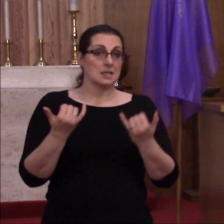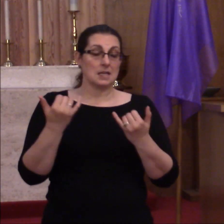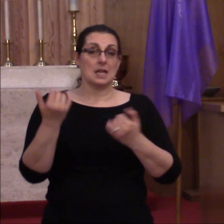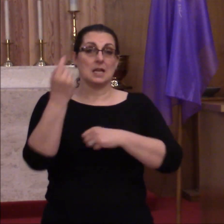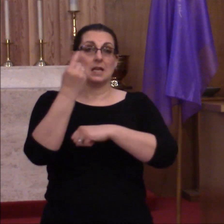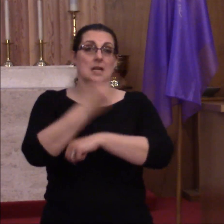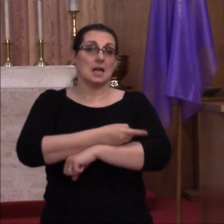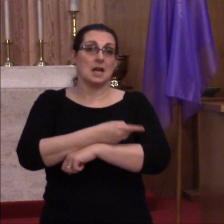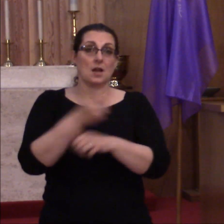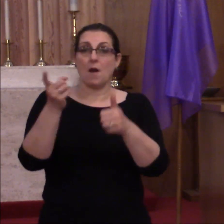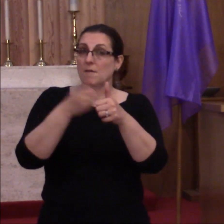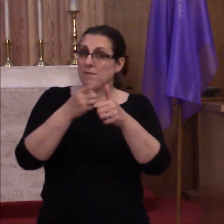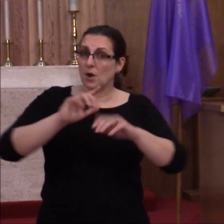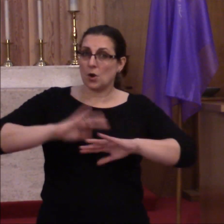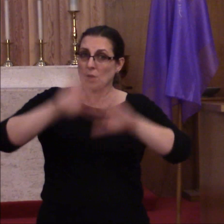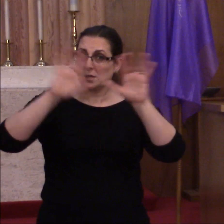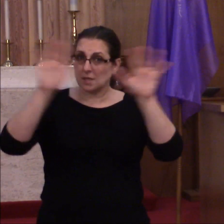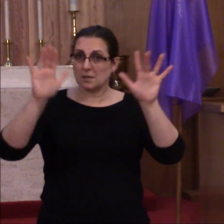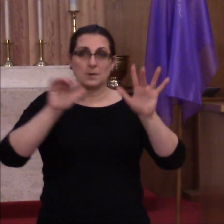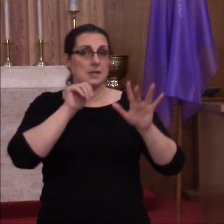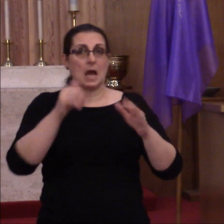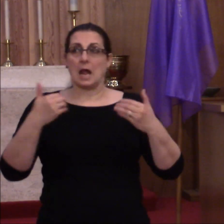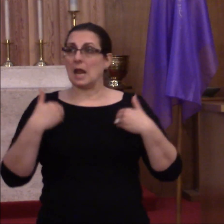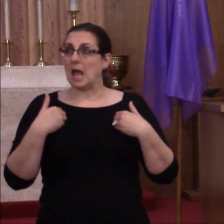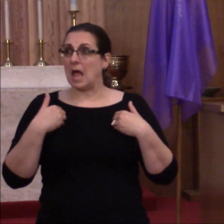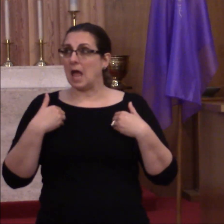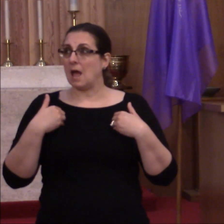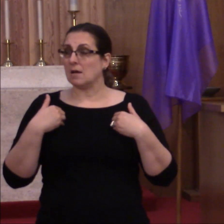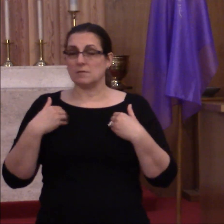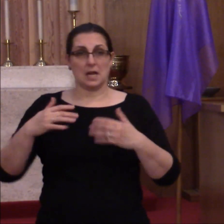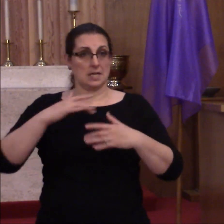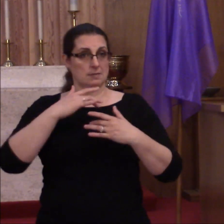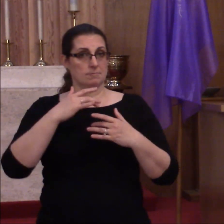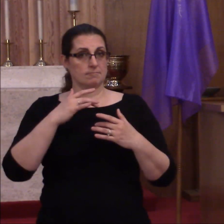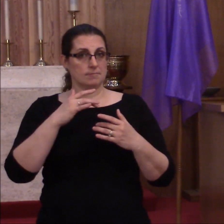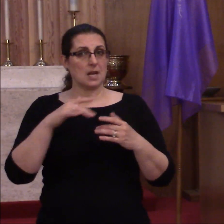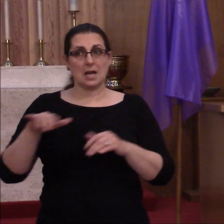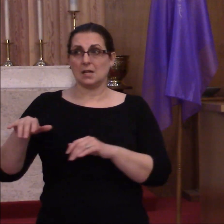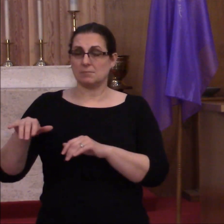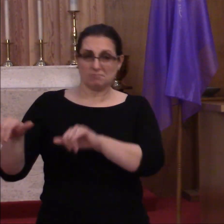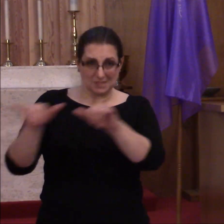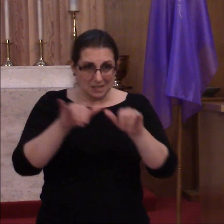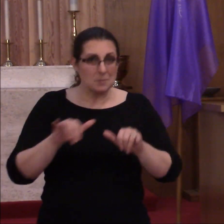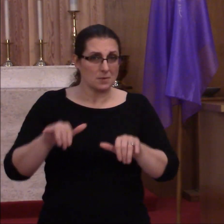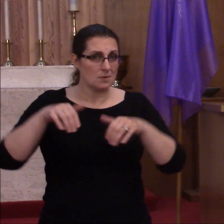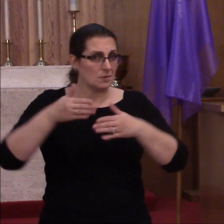service here at Zion since I've been a pastor, and probably since you've been a pastor at Best of All.